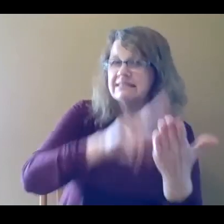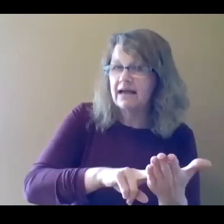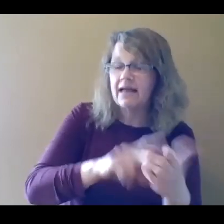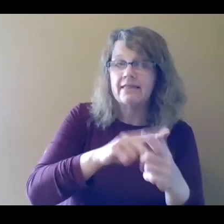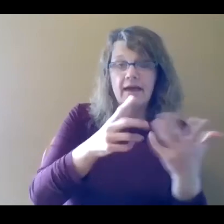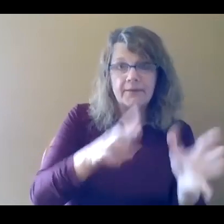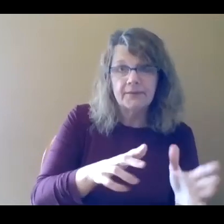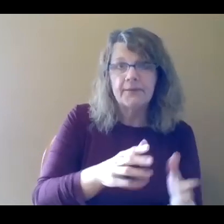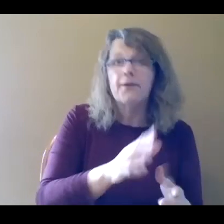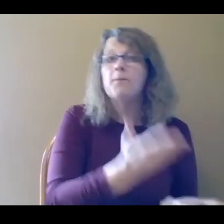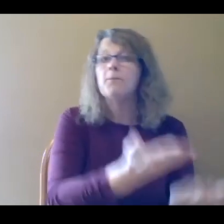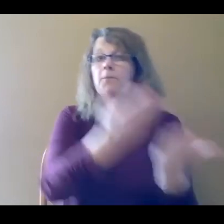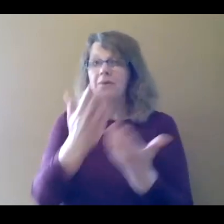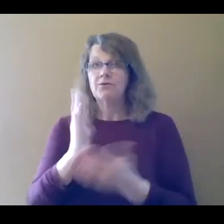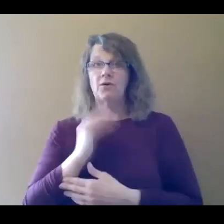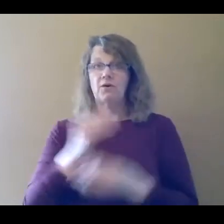to our office.